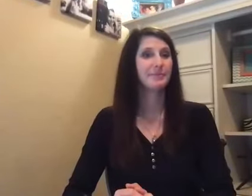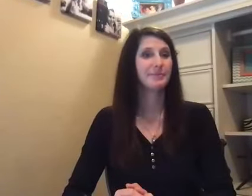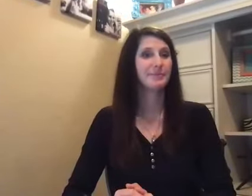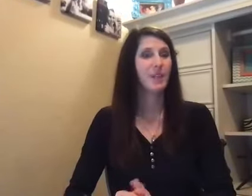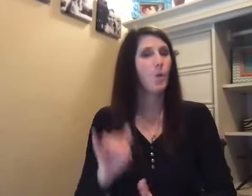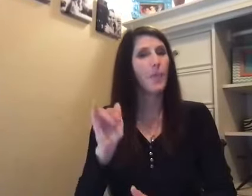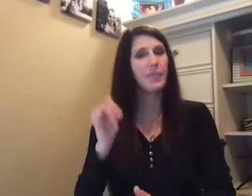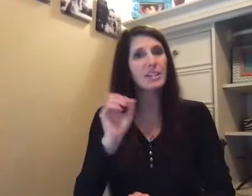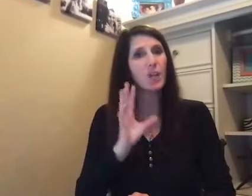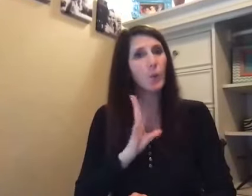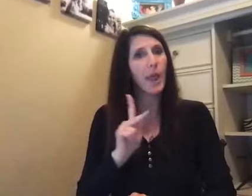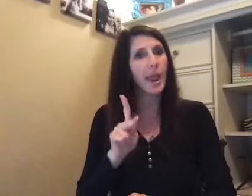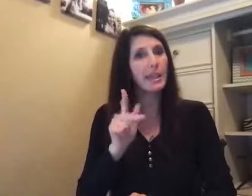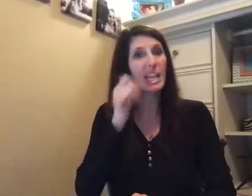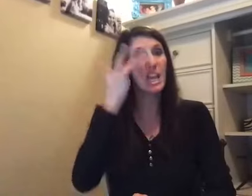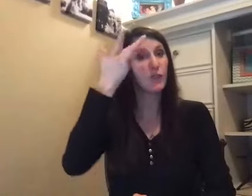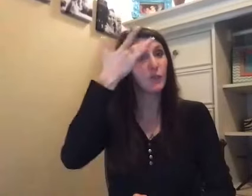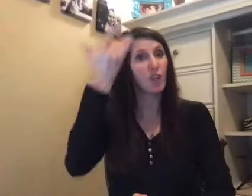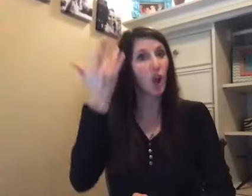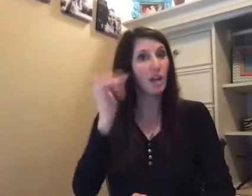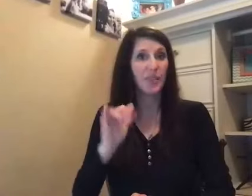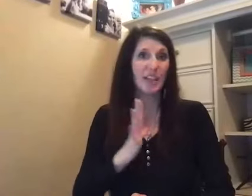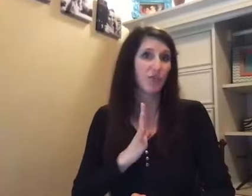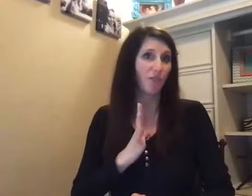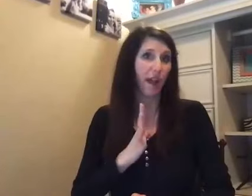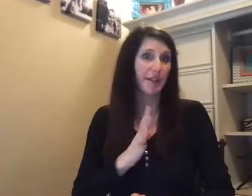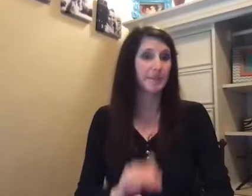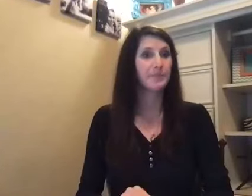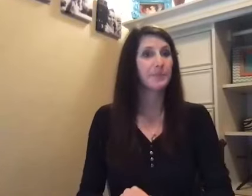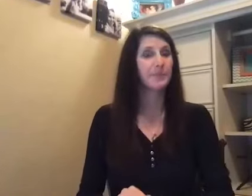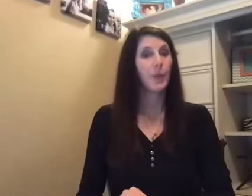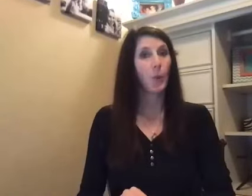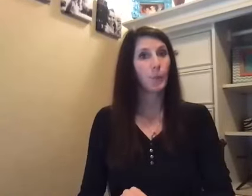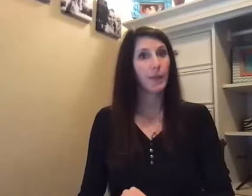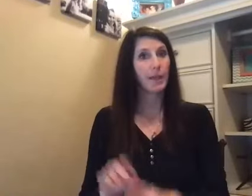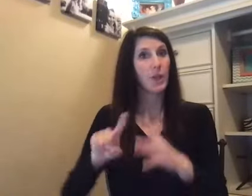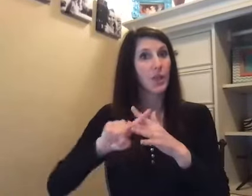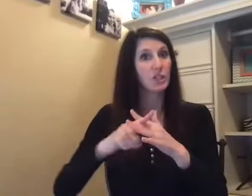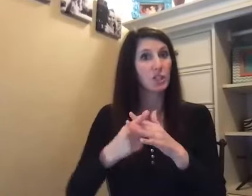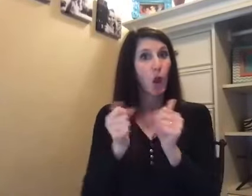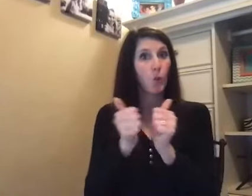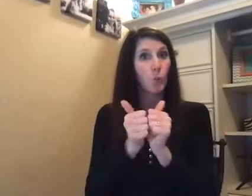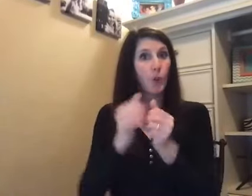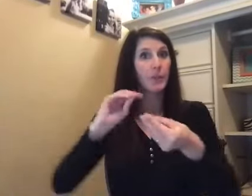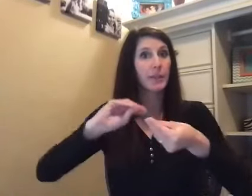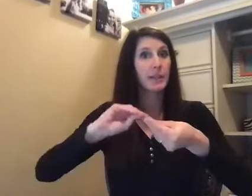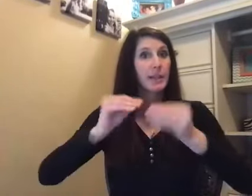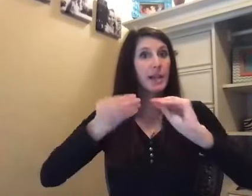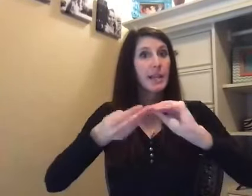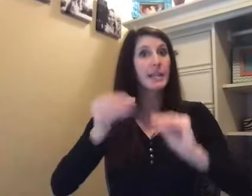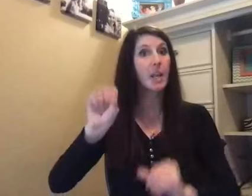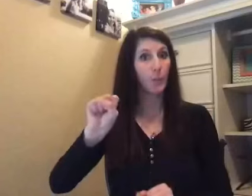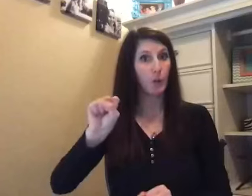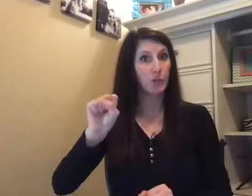Well, that's okay. If you forgot, that's fine. Okay, let's start with numbers.